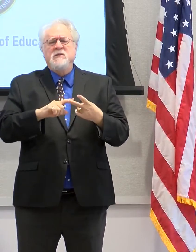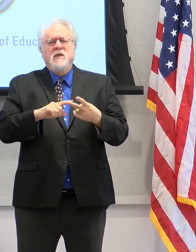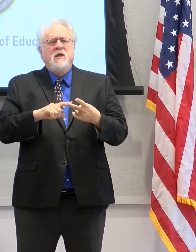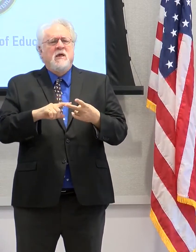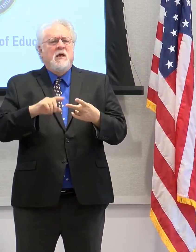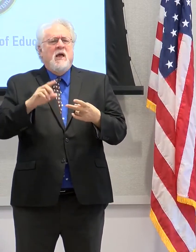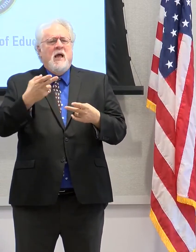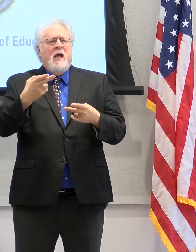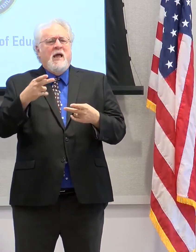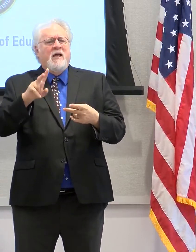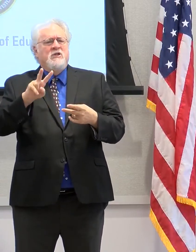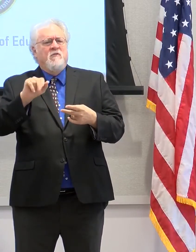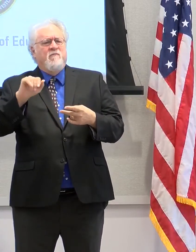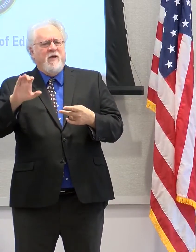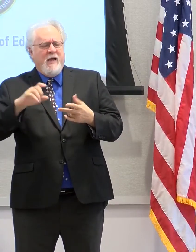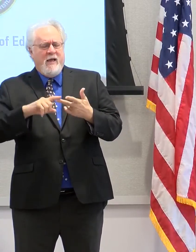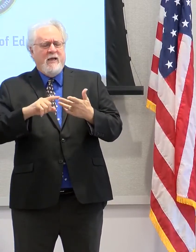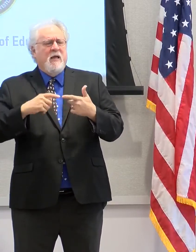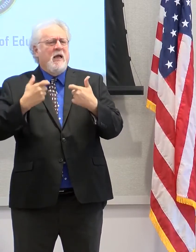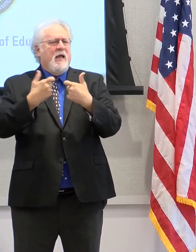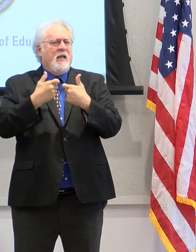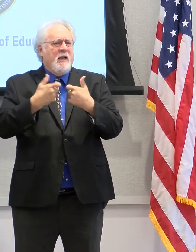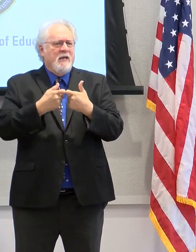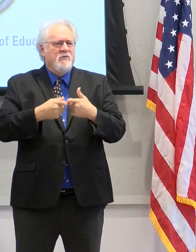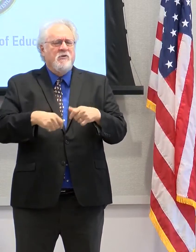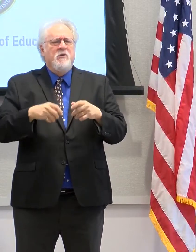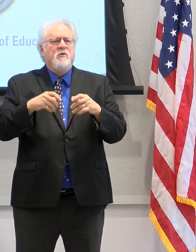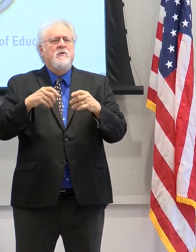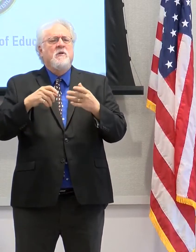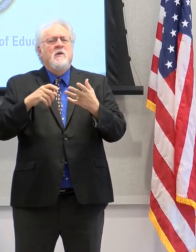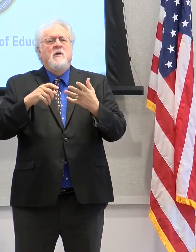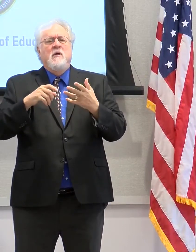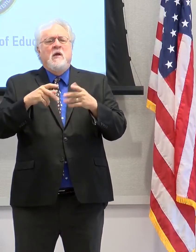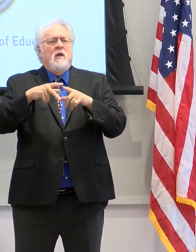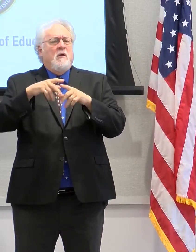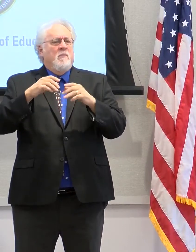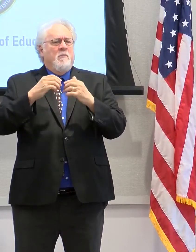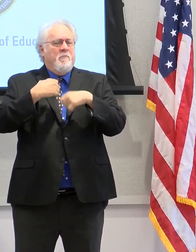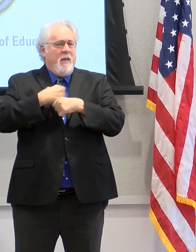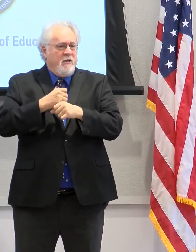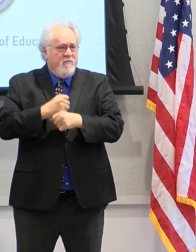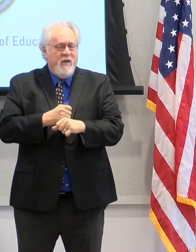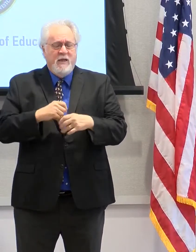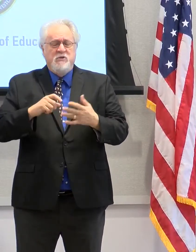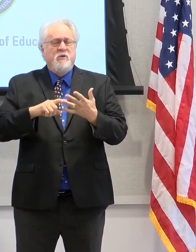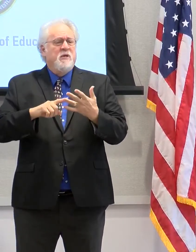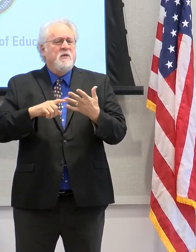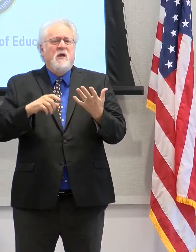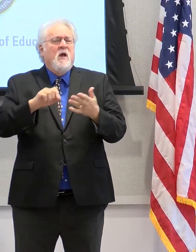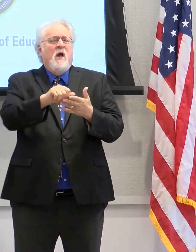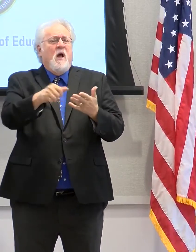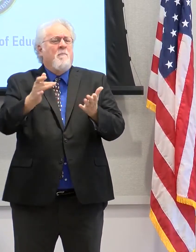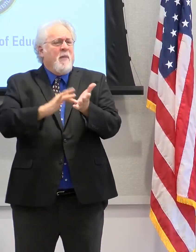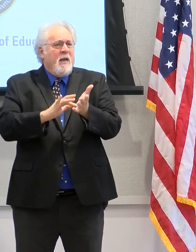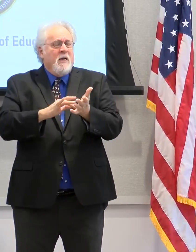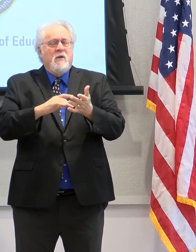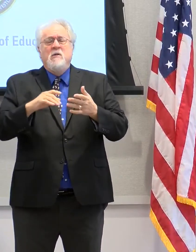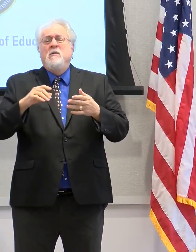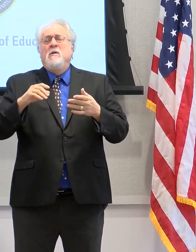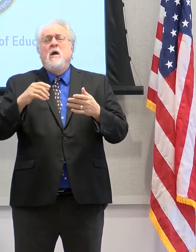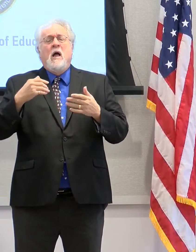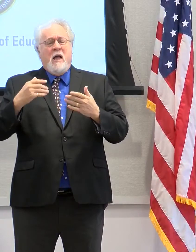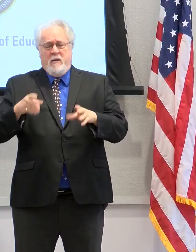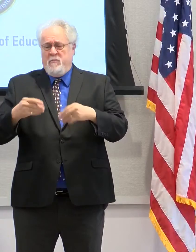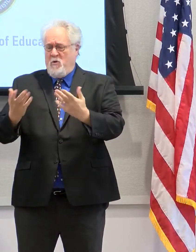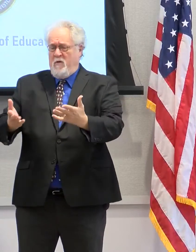HVAC, electrical, manufacturing trades, medical trades as well. So, again, we're trying to offer